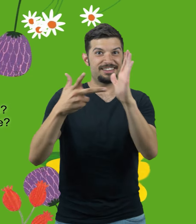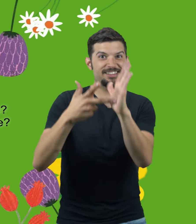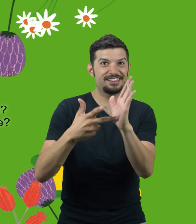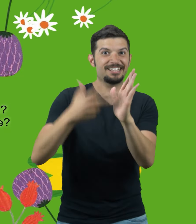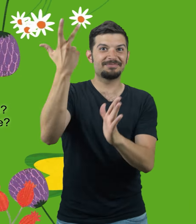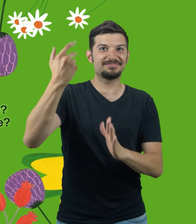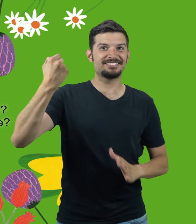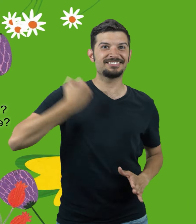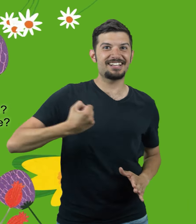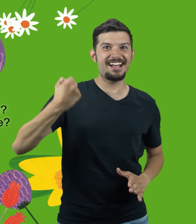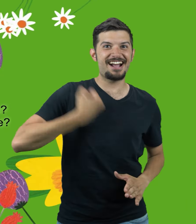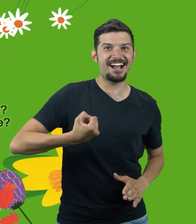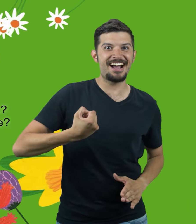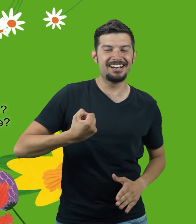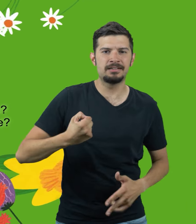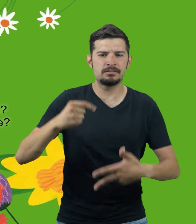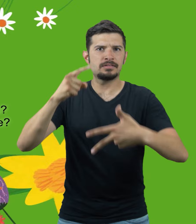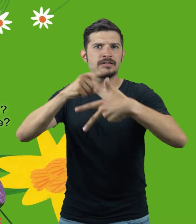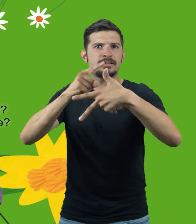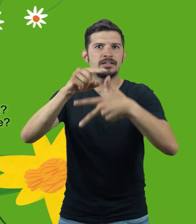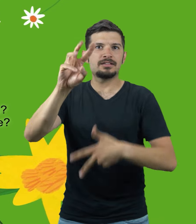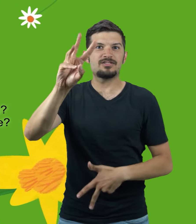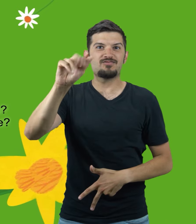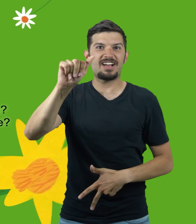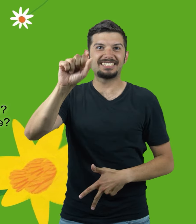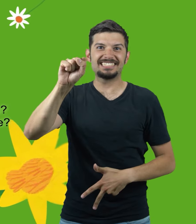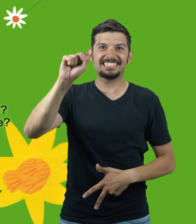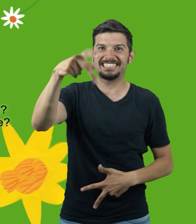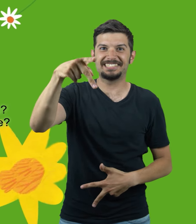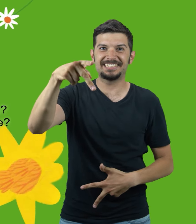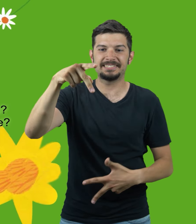Triple dare? Wasp, hornet, bee?